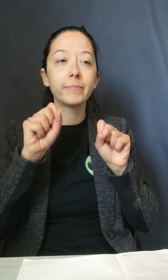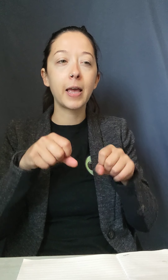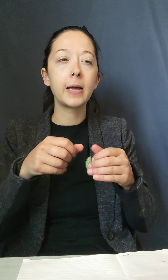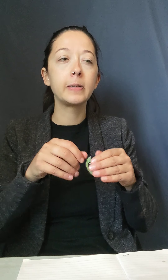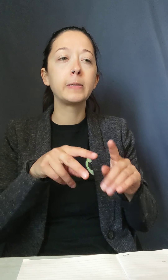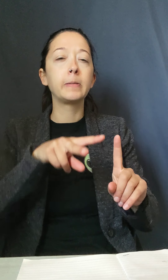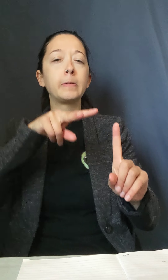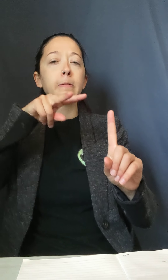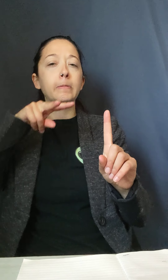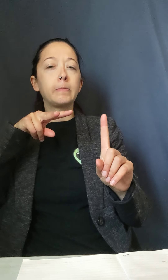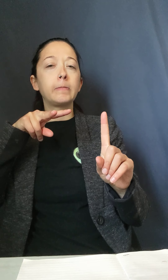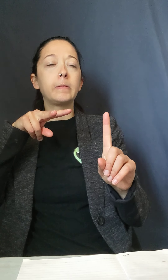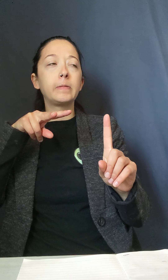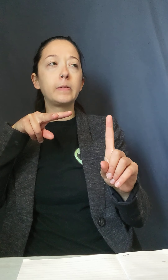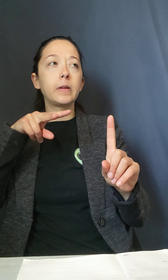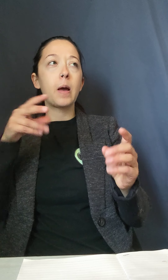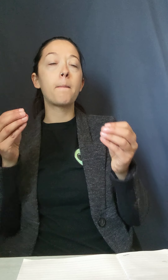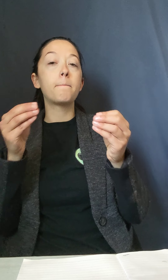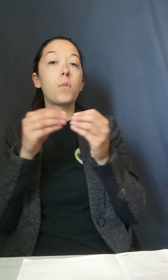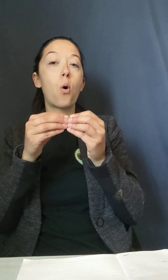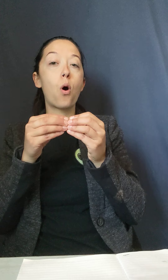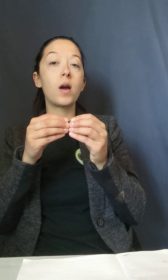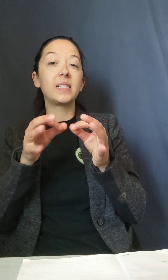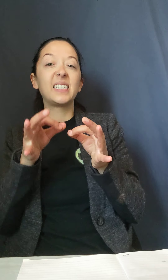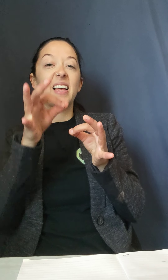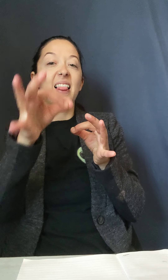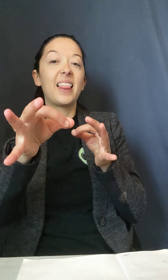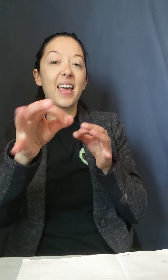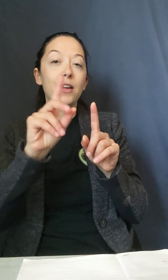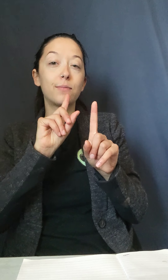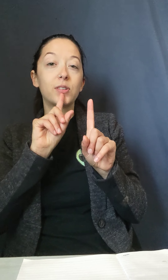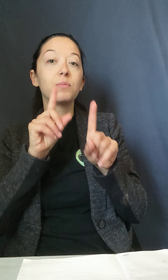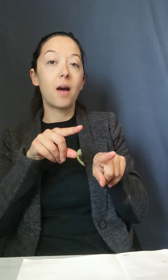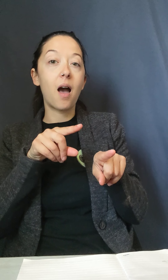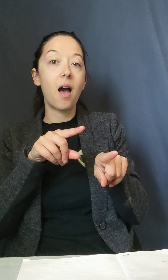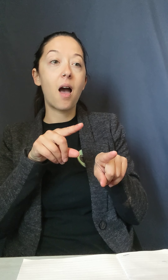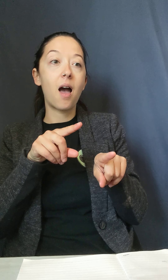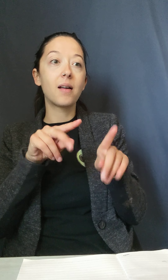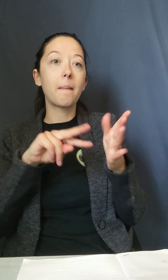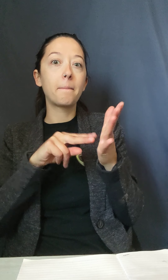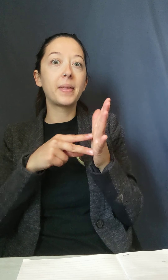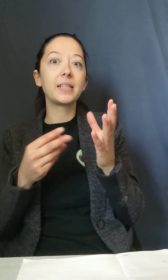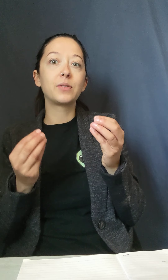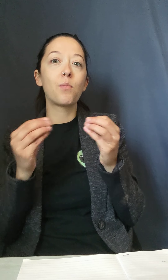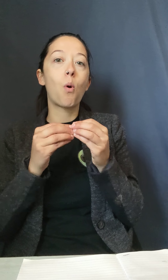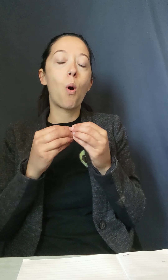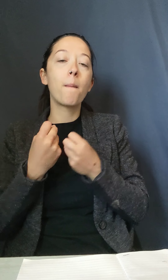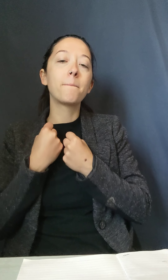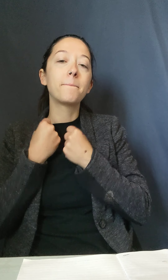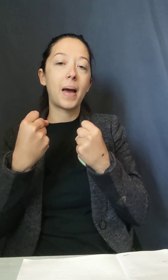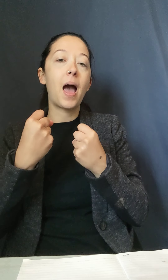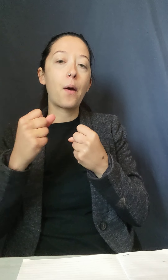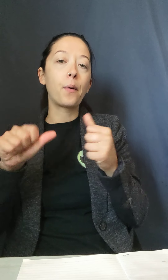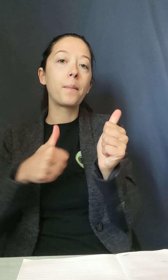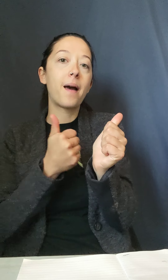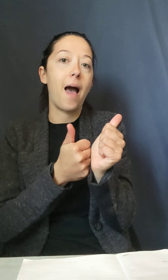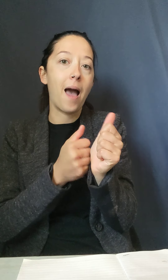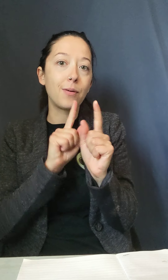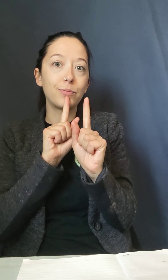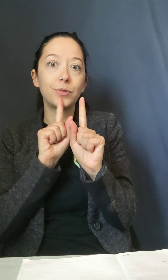delayed response and it gives you a lot more power in how you respond. So number four on this tactic